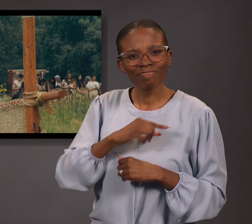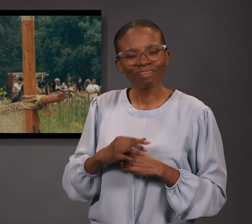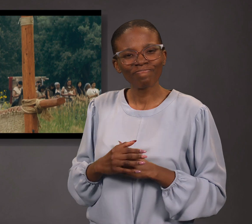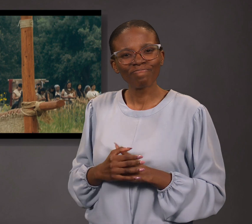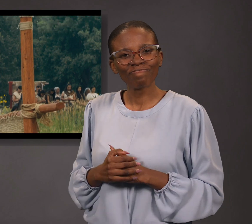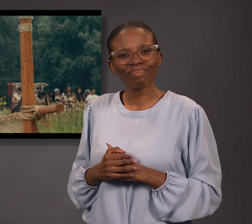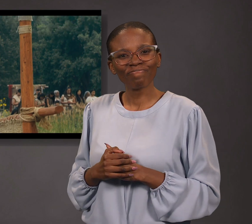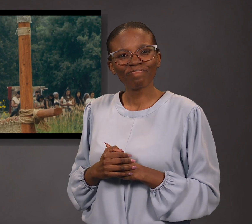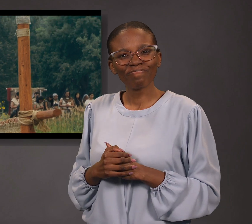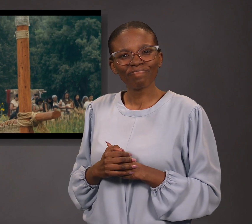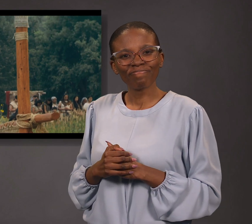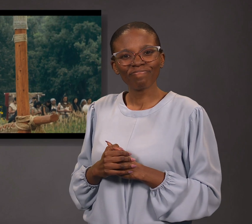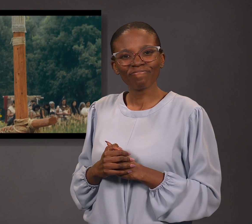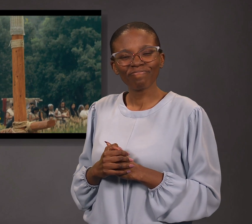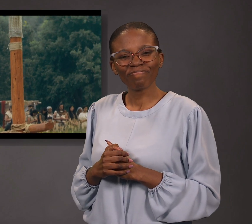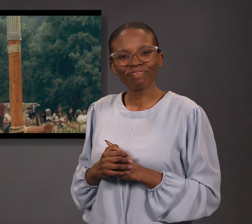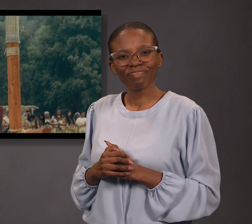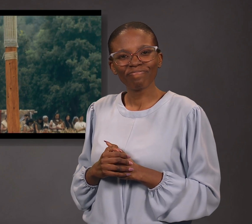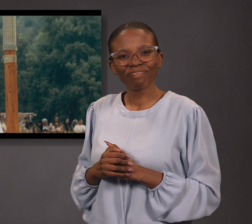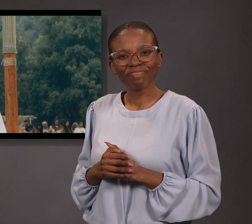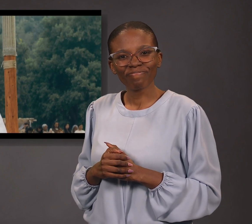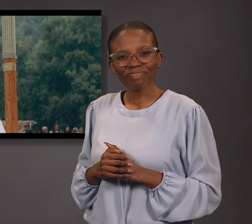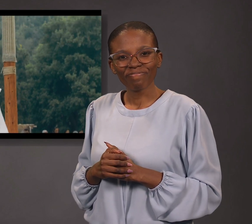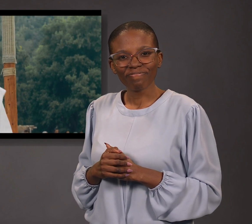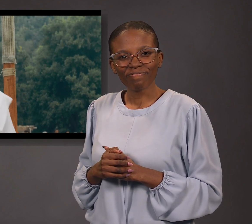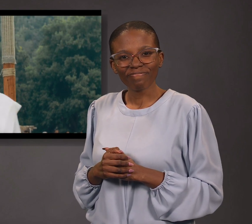We desire that the Holy Ghost should be given unto us.